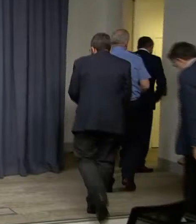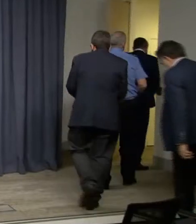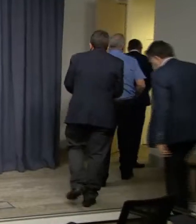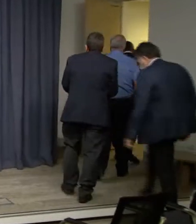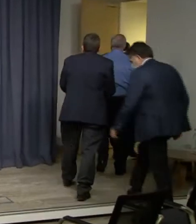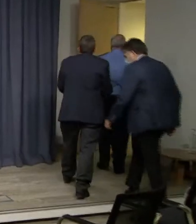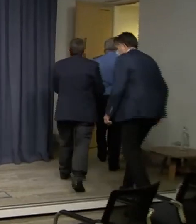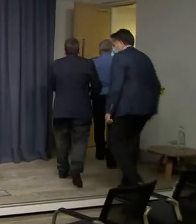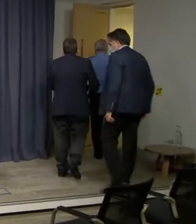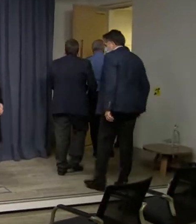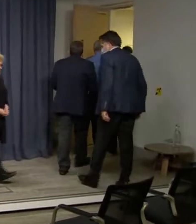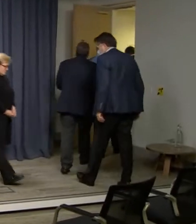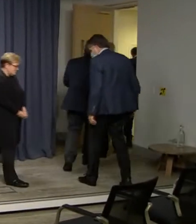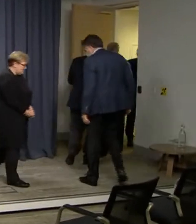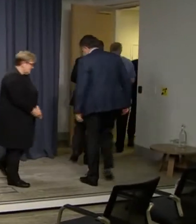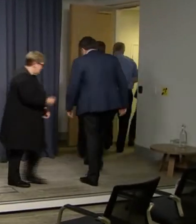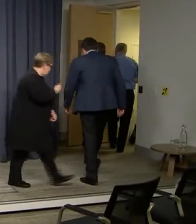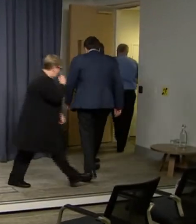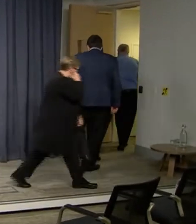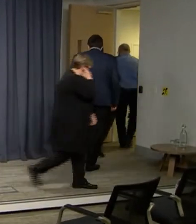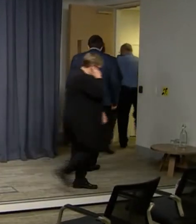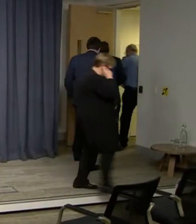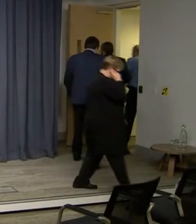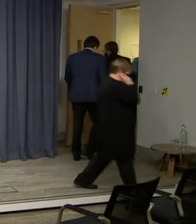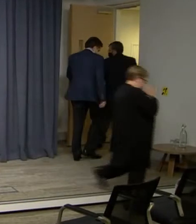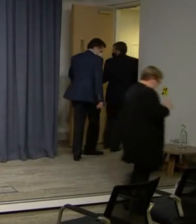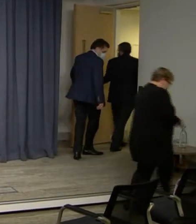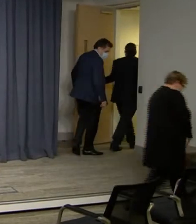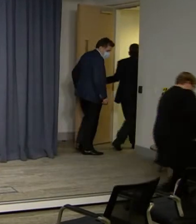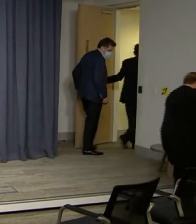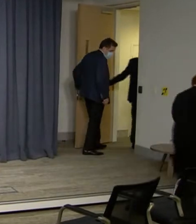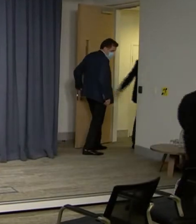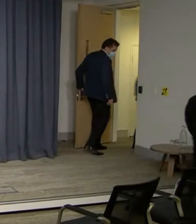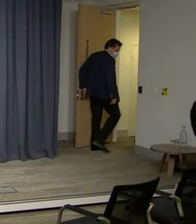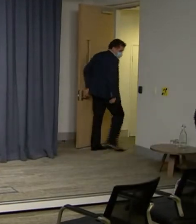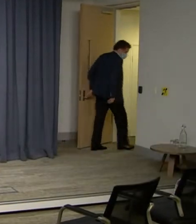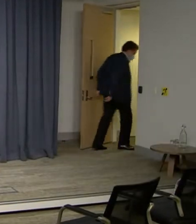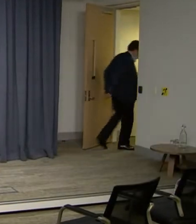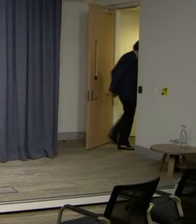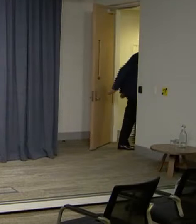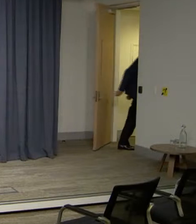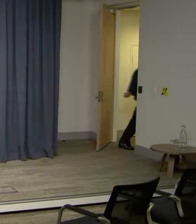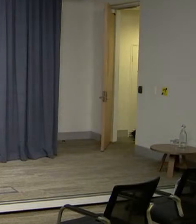Thank you